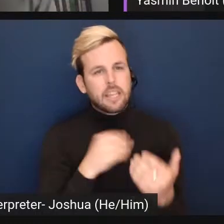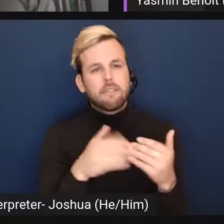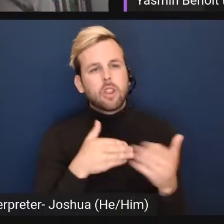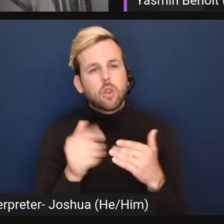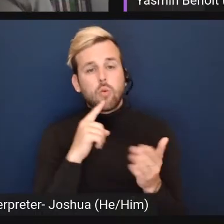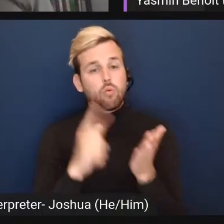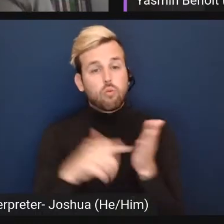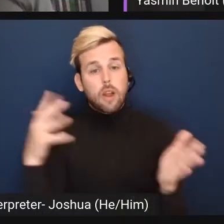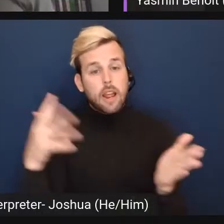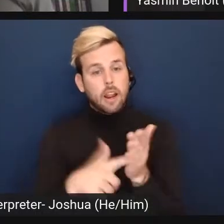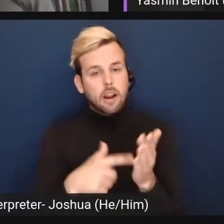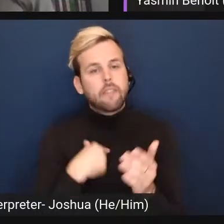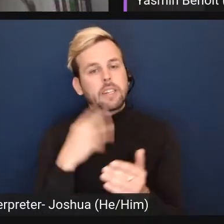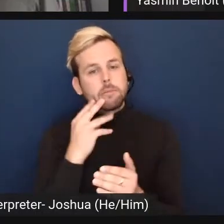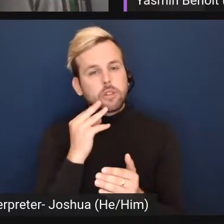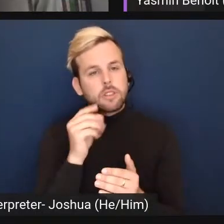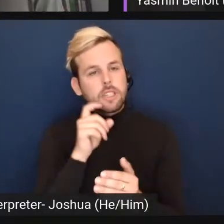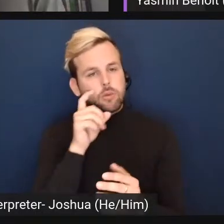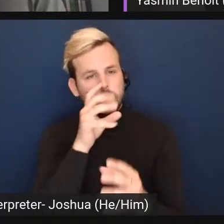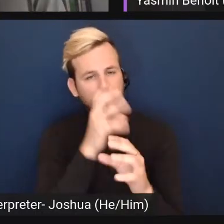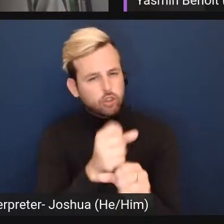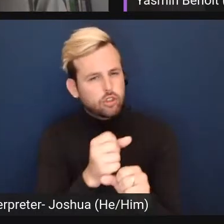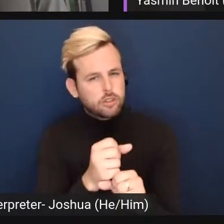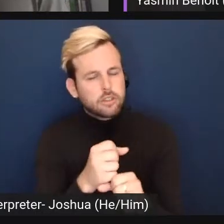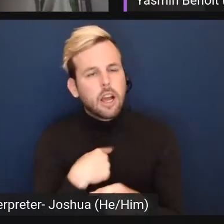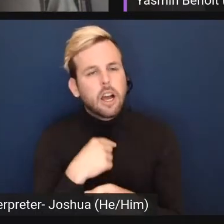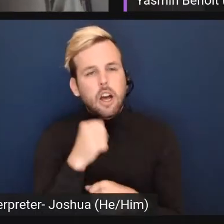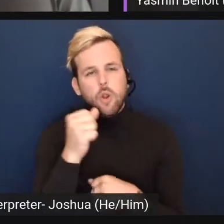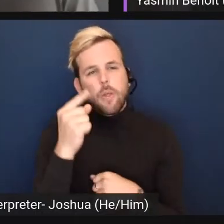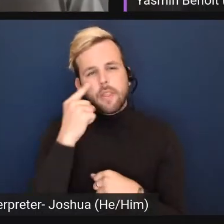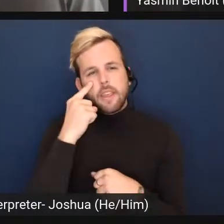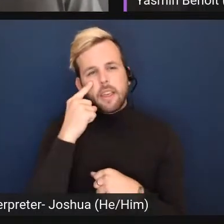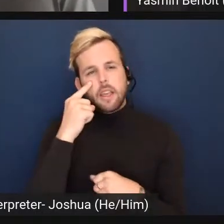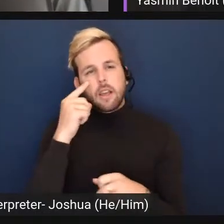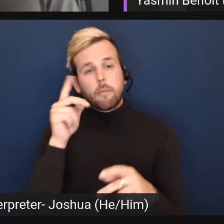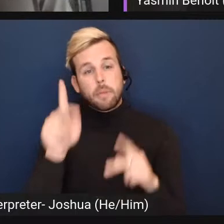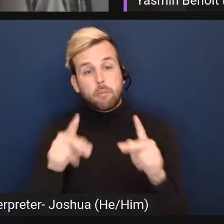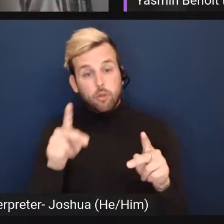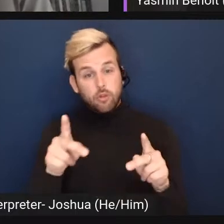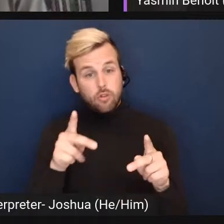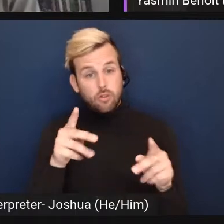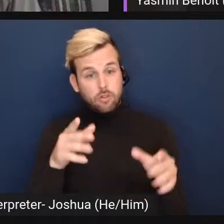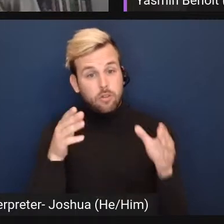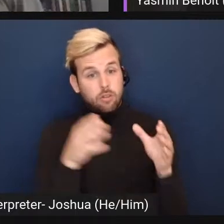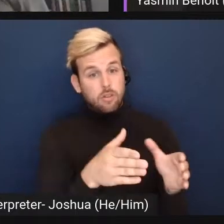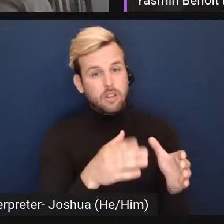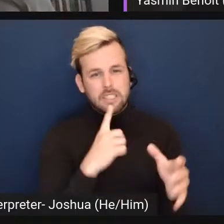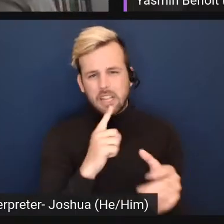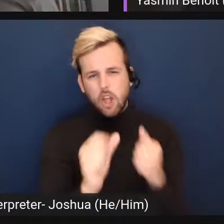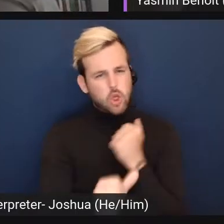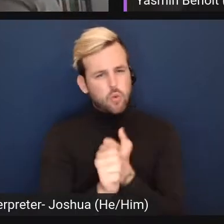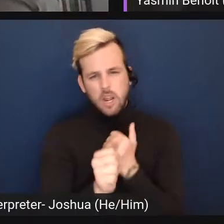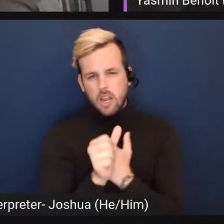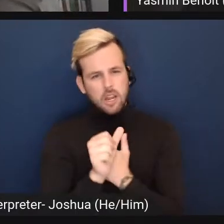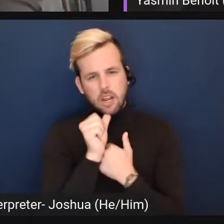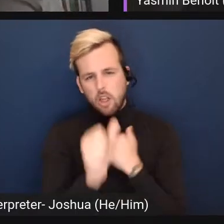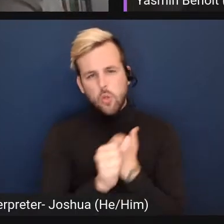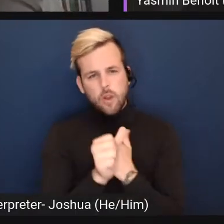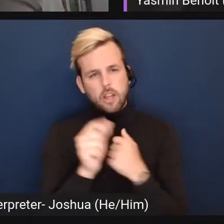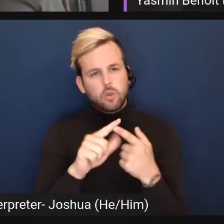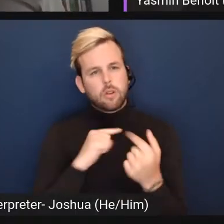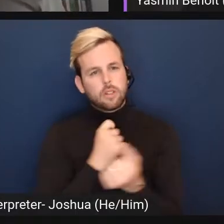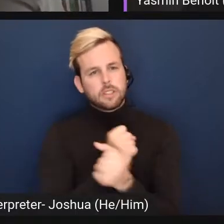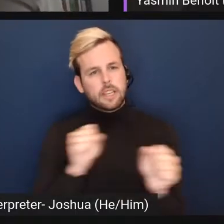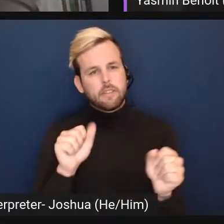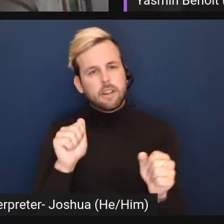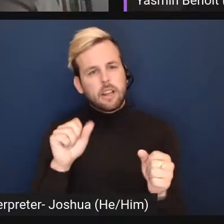very rare occasions i've experienced sexual attraction like i don't think that those people showing up is a threat to our safety and